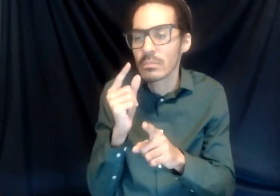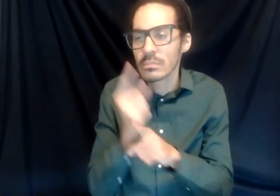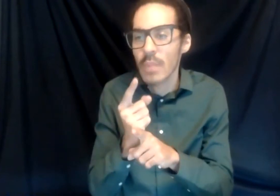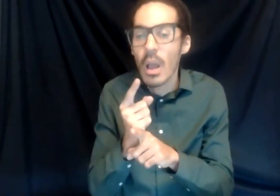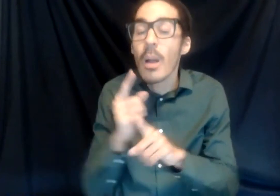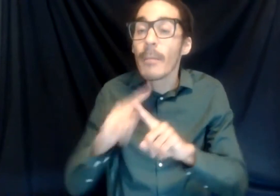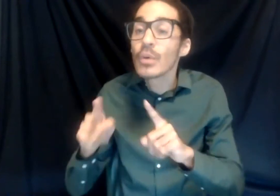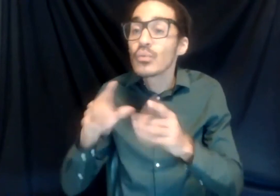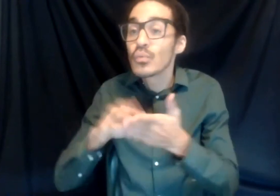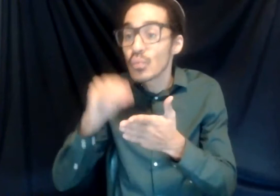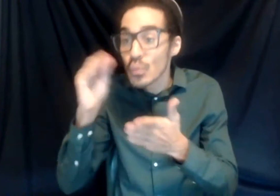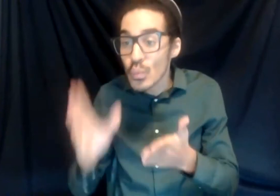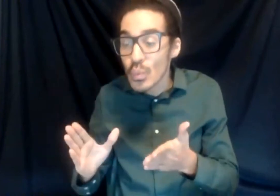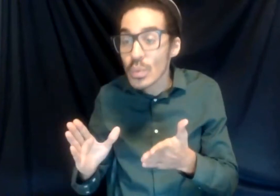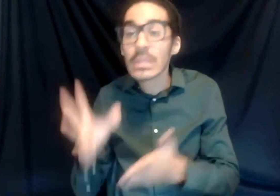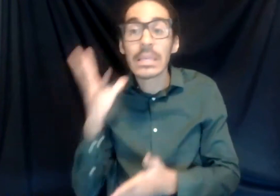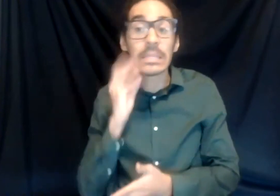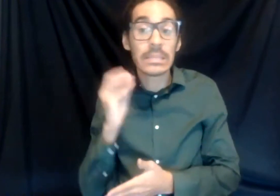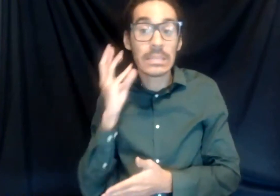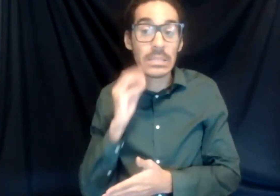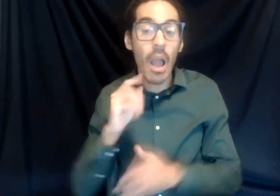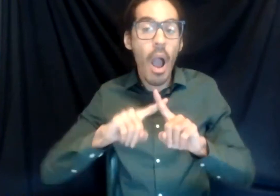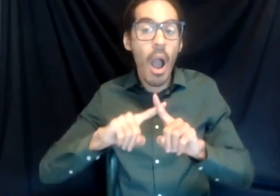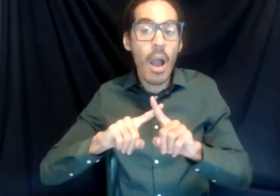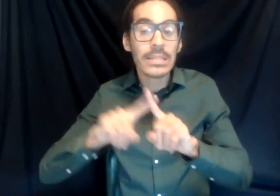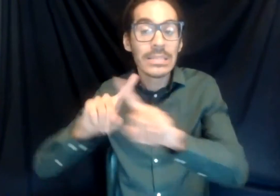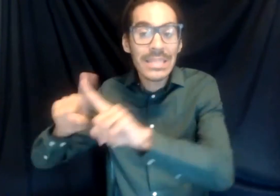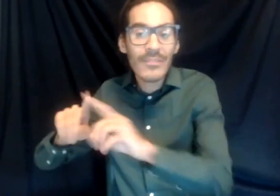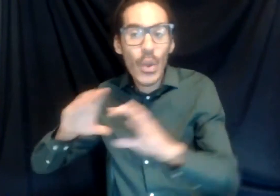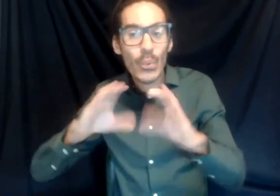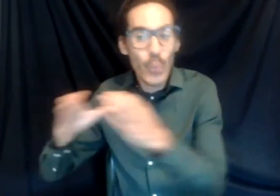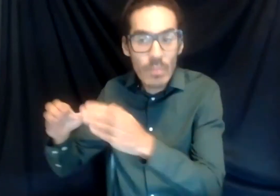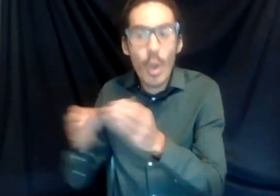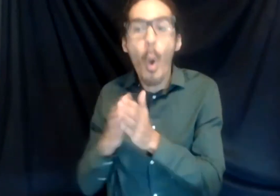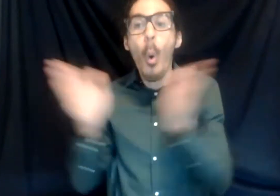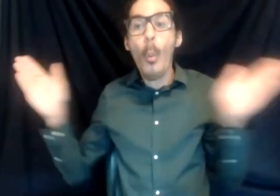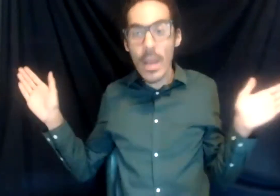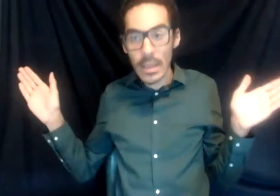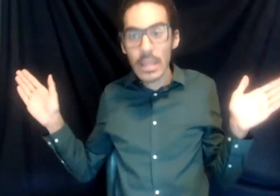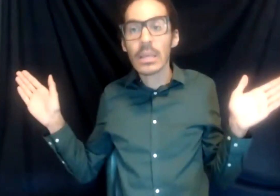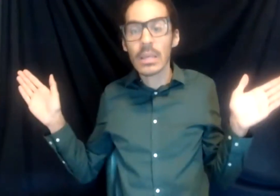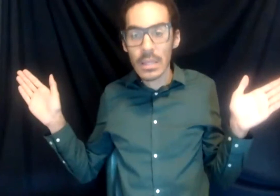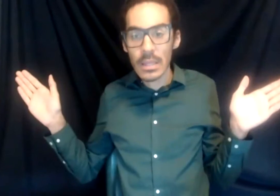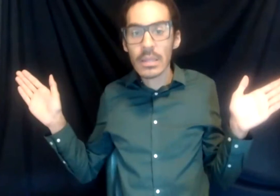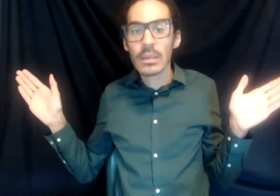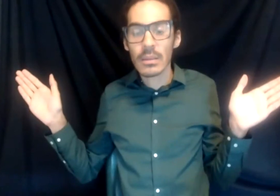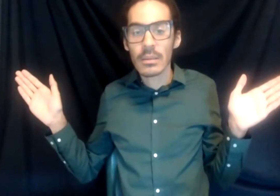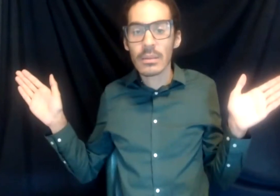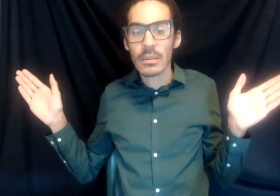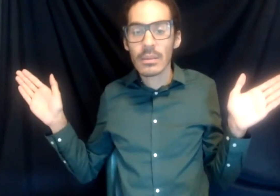experienced other groups on campus just openly out of like nowhere. So it'd be in one particular area that I have to